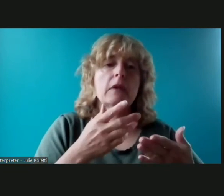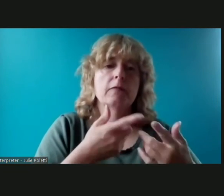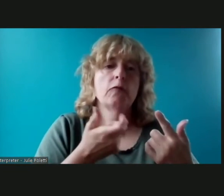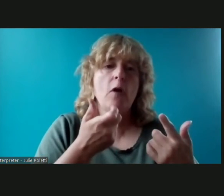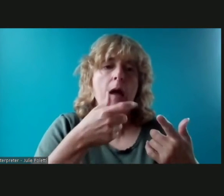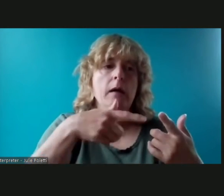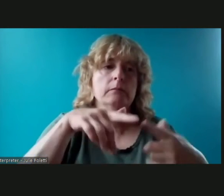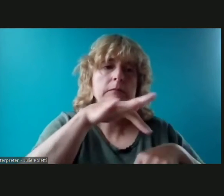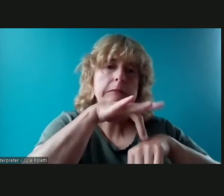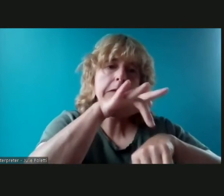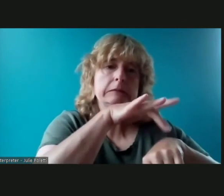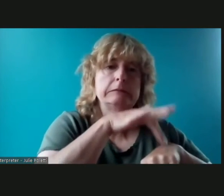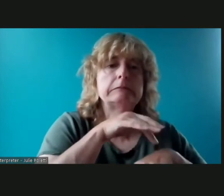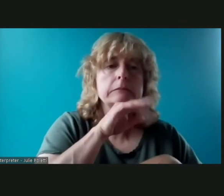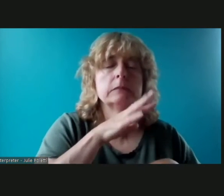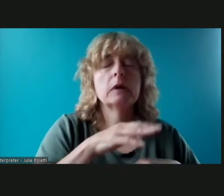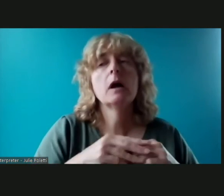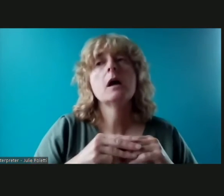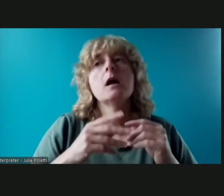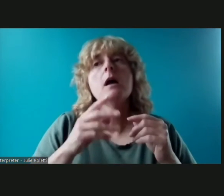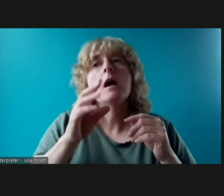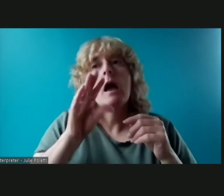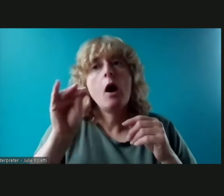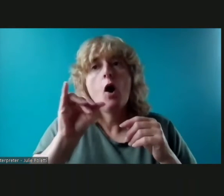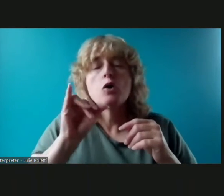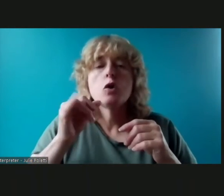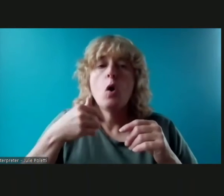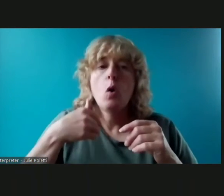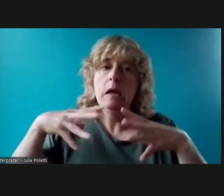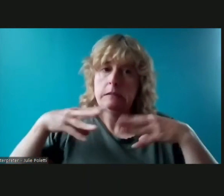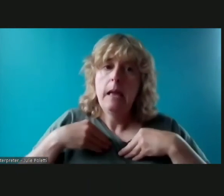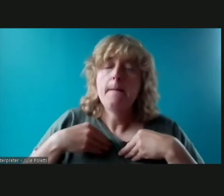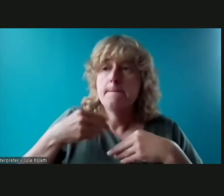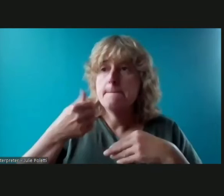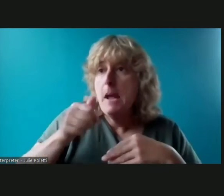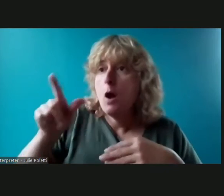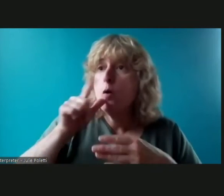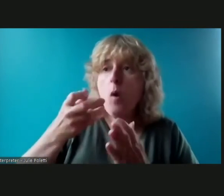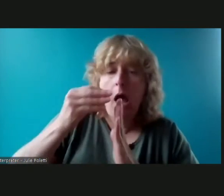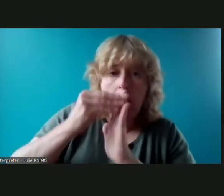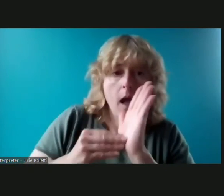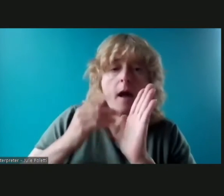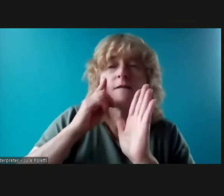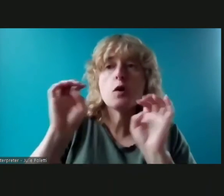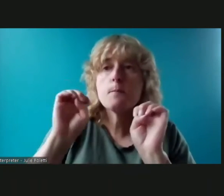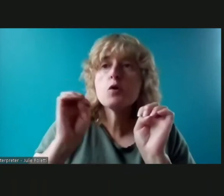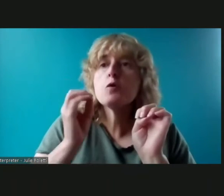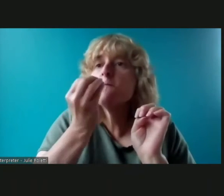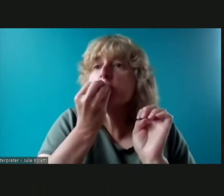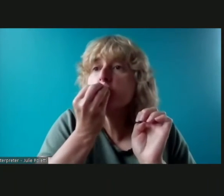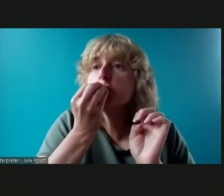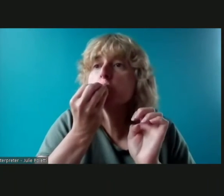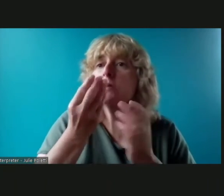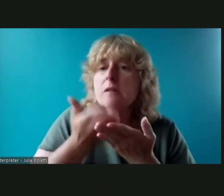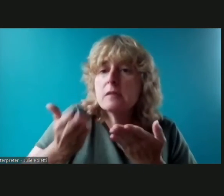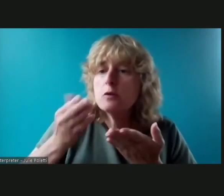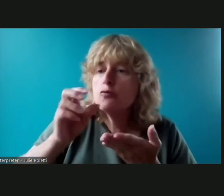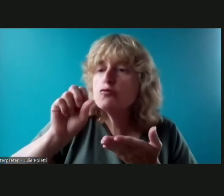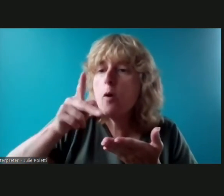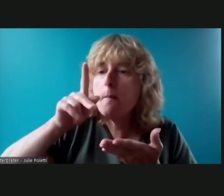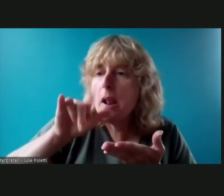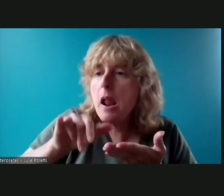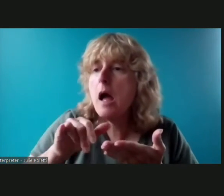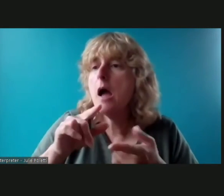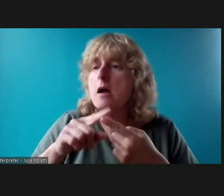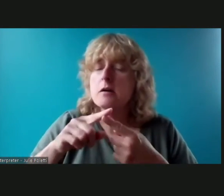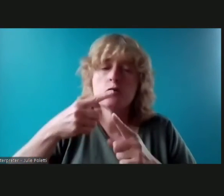also accepting applications for emergency food and supplies and rent and utility assistance along with those